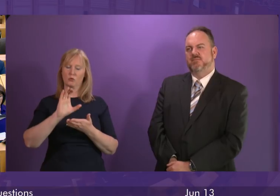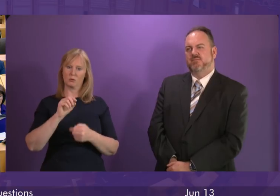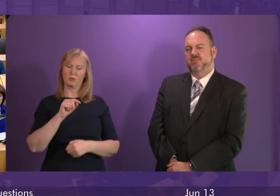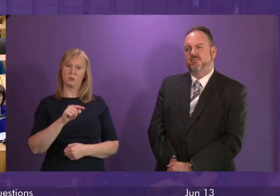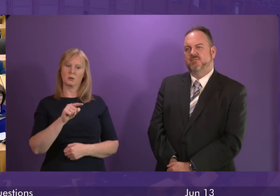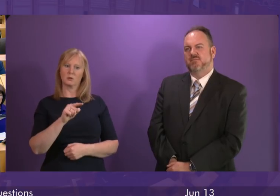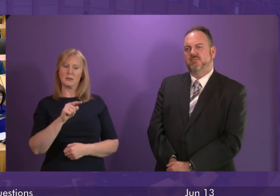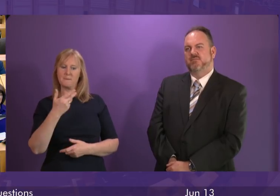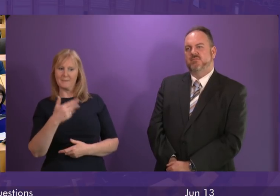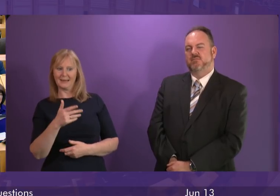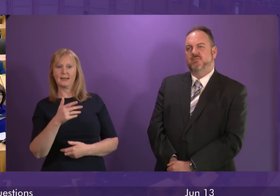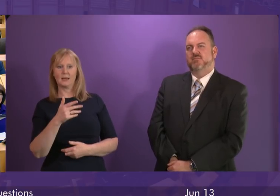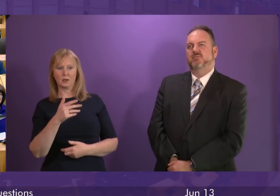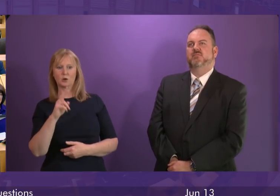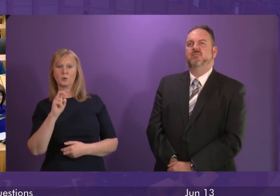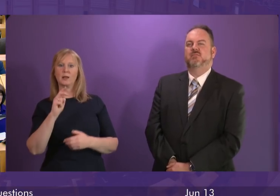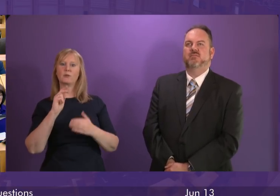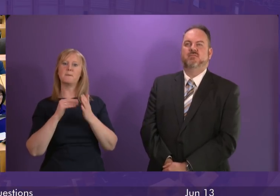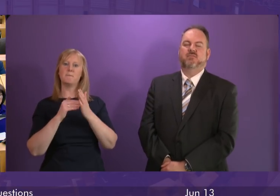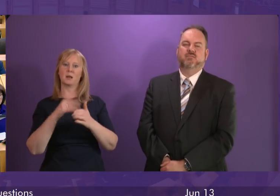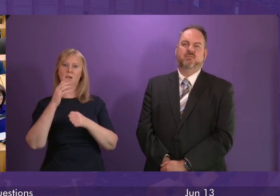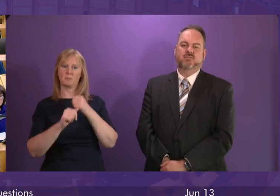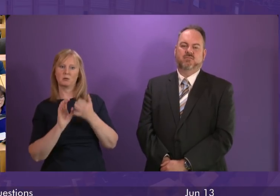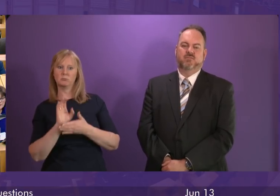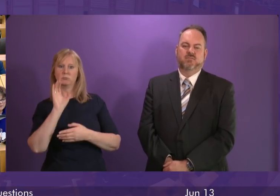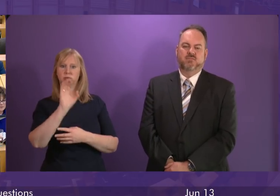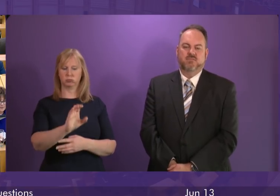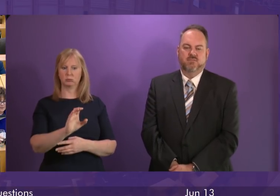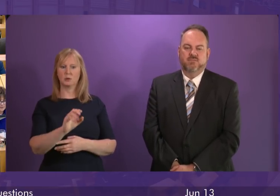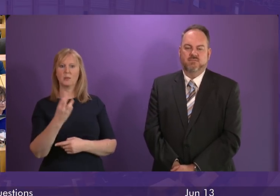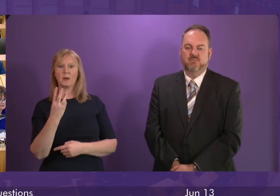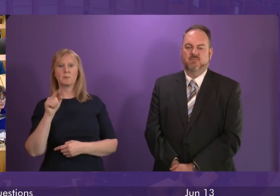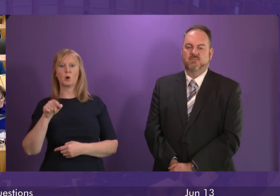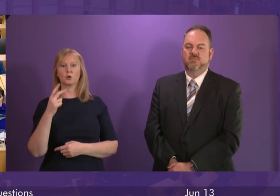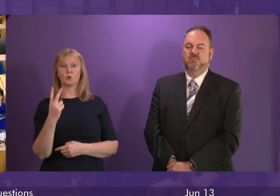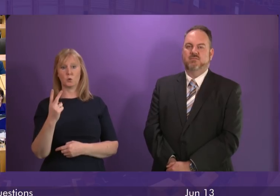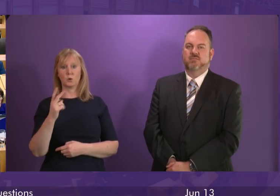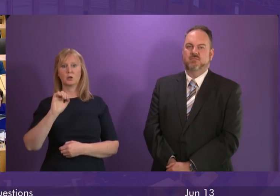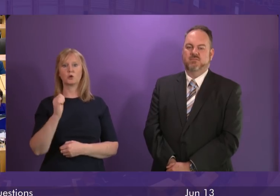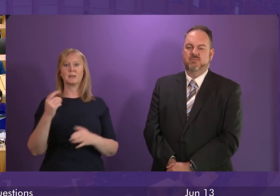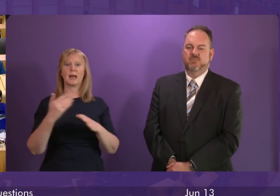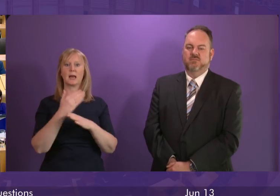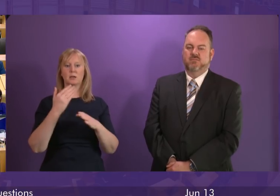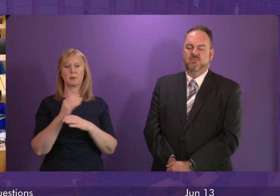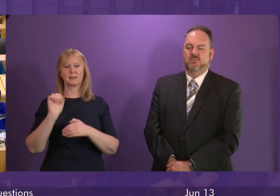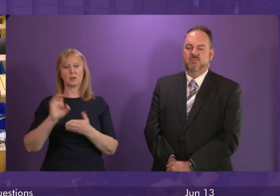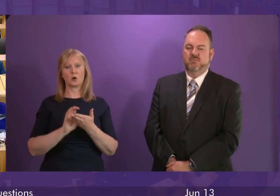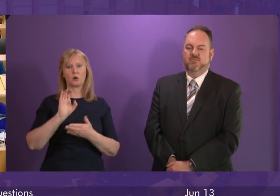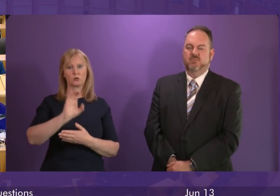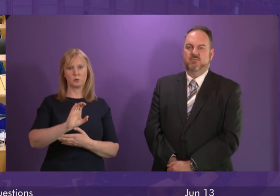provided £12 million of investment so far. The £3.2 million referred to is the Scottish Enterprise contribution and